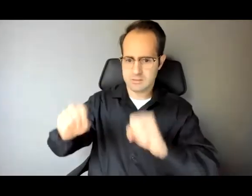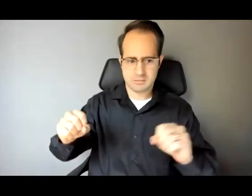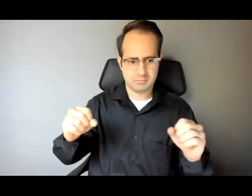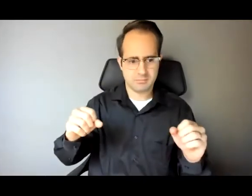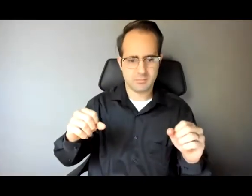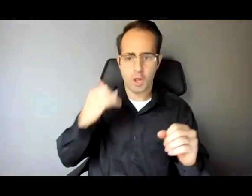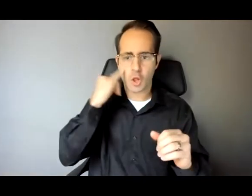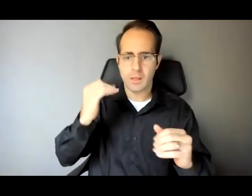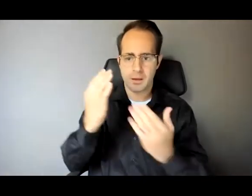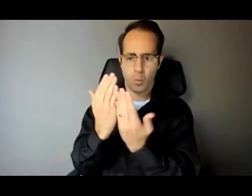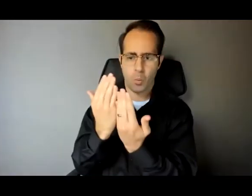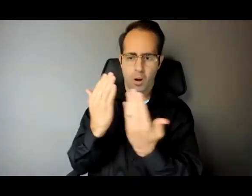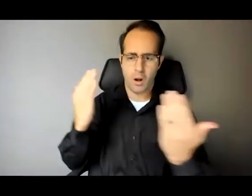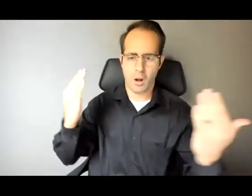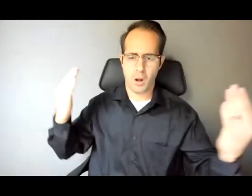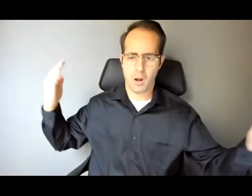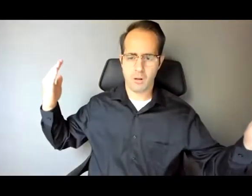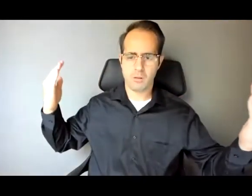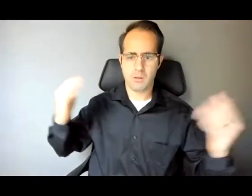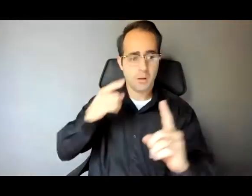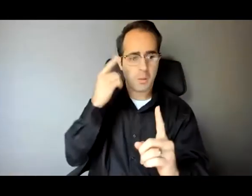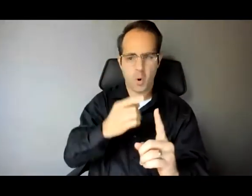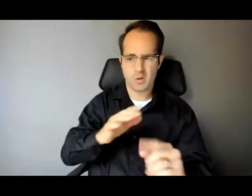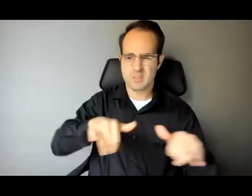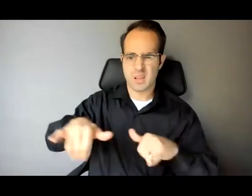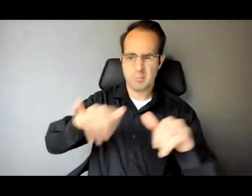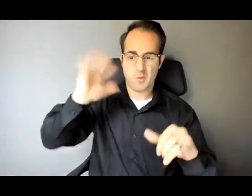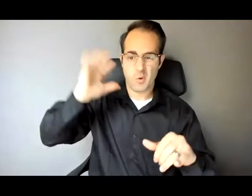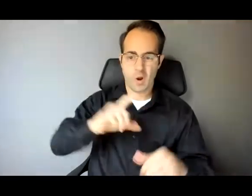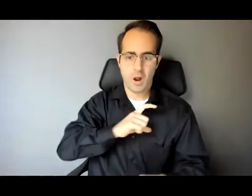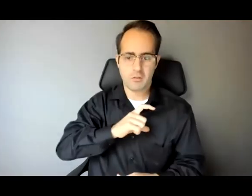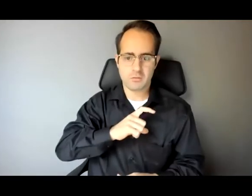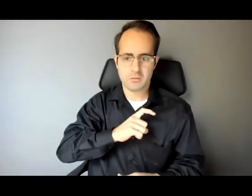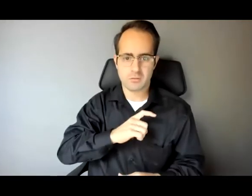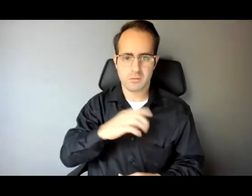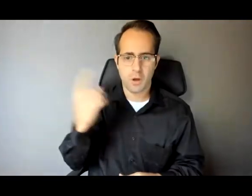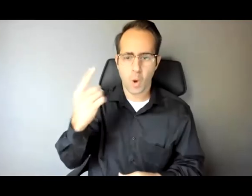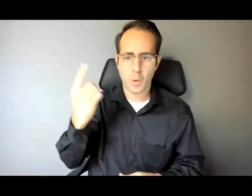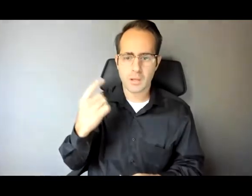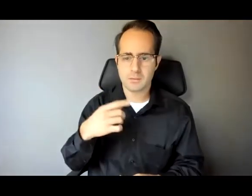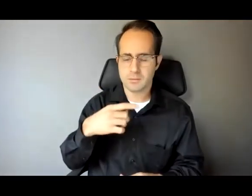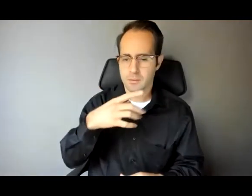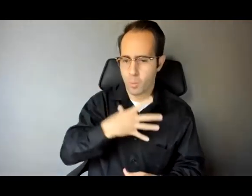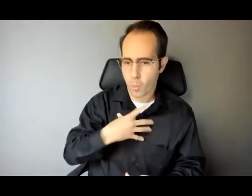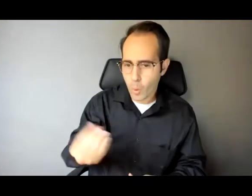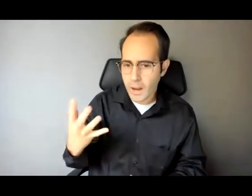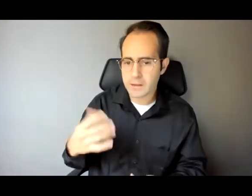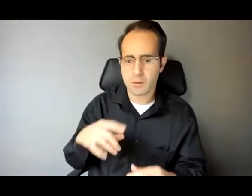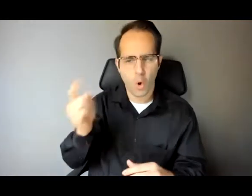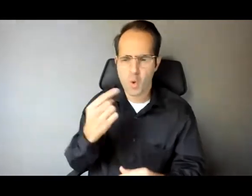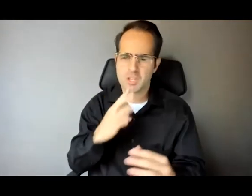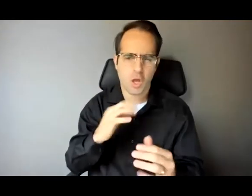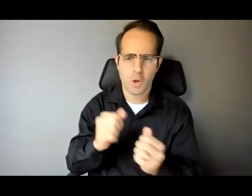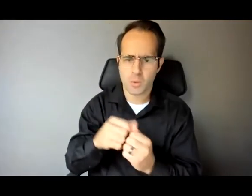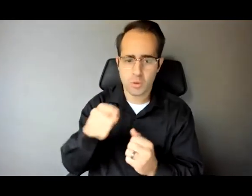spoke to you when they were searching you or making an arrest. They'd call you nigger or spick. They'd demand,